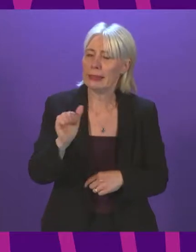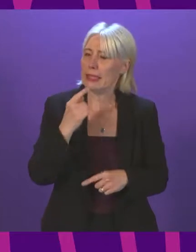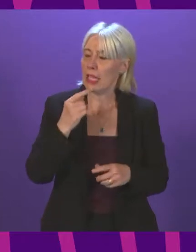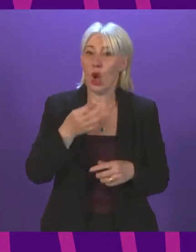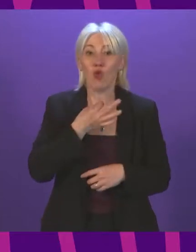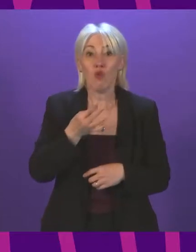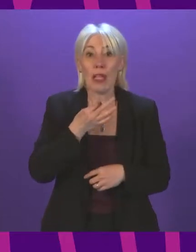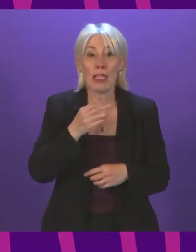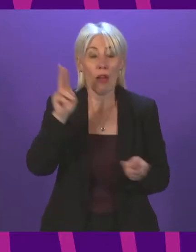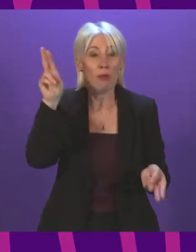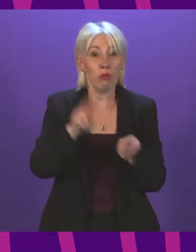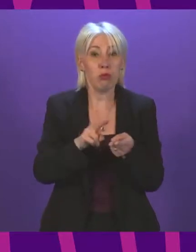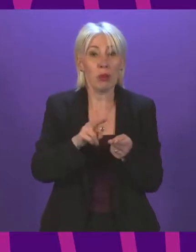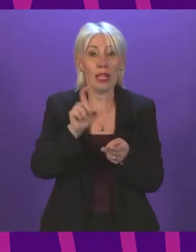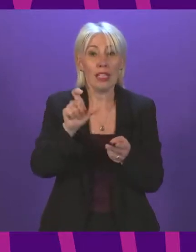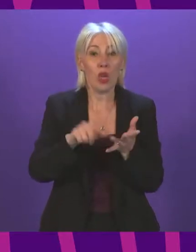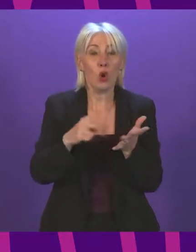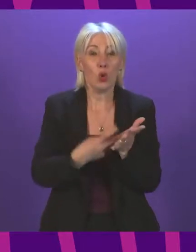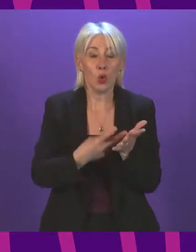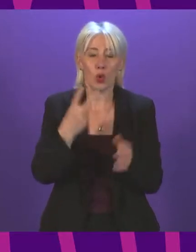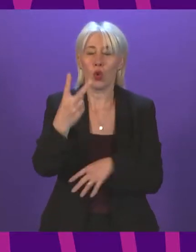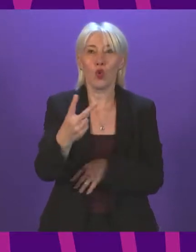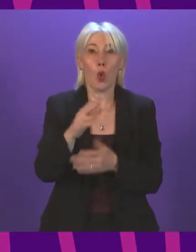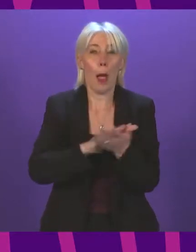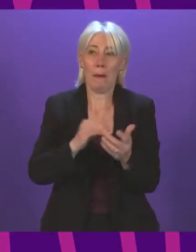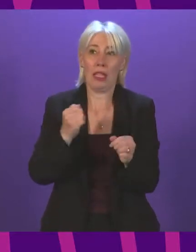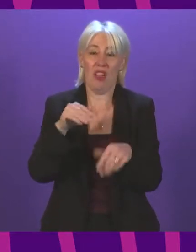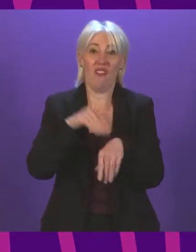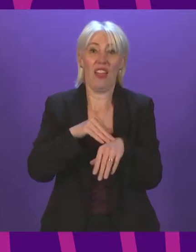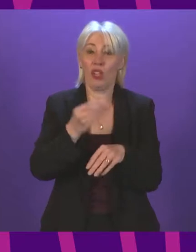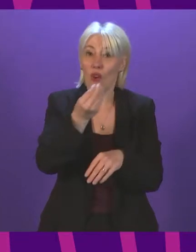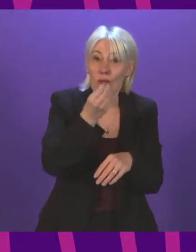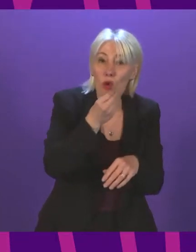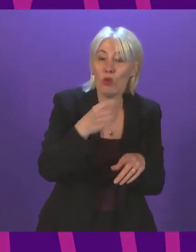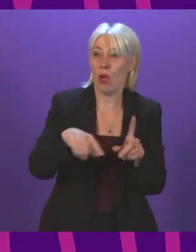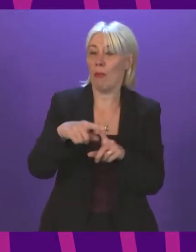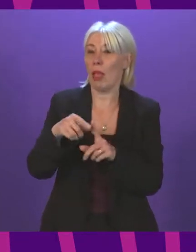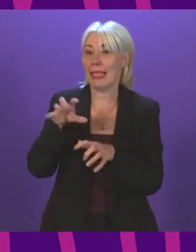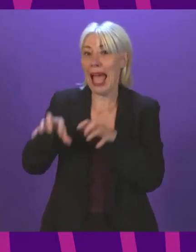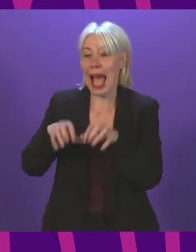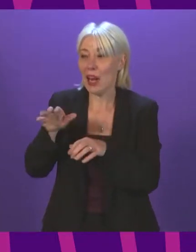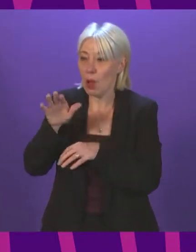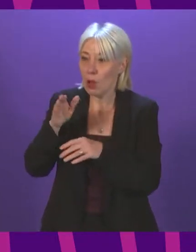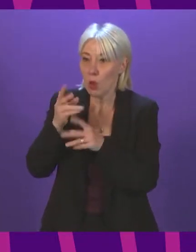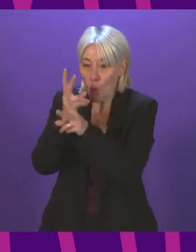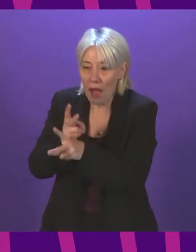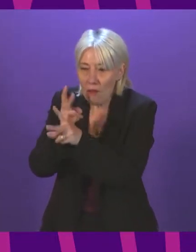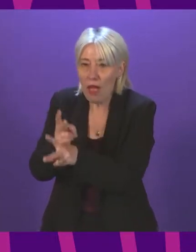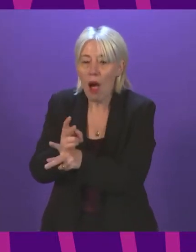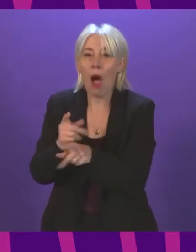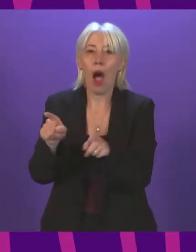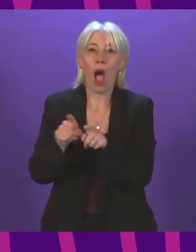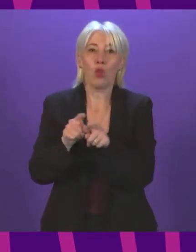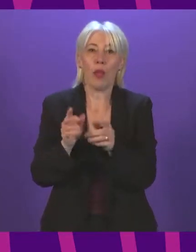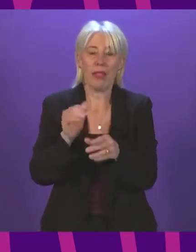the risk of a shortage of carbon dioxide has major implications for food production, as well as animal welfare, because it is used in packaging and when it extends